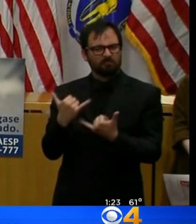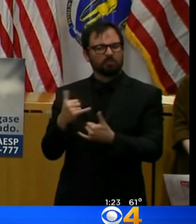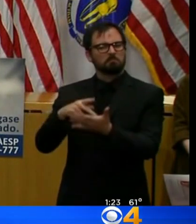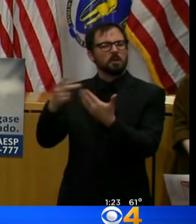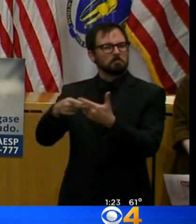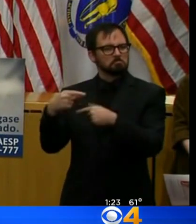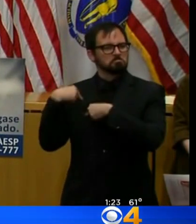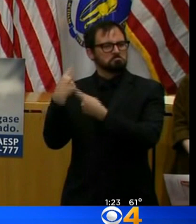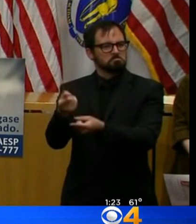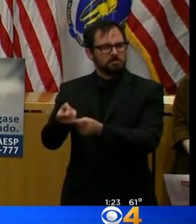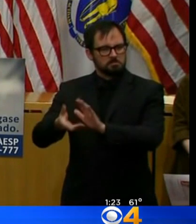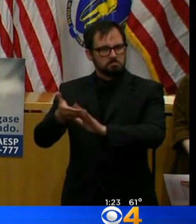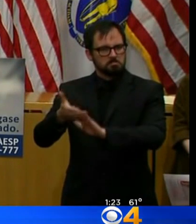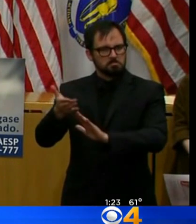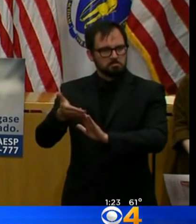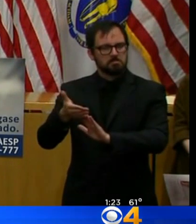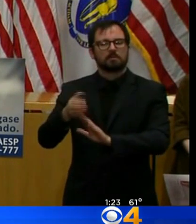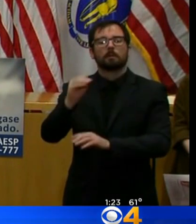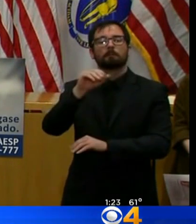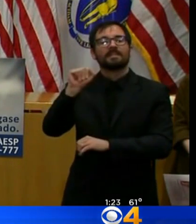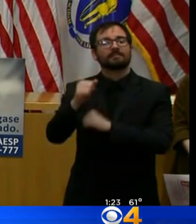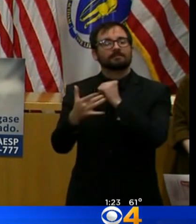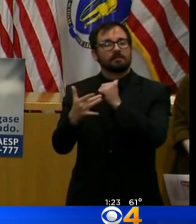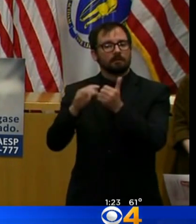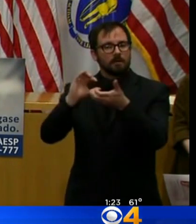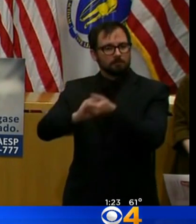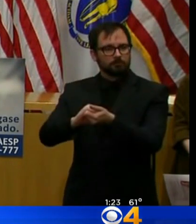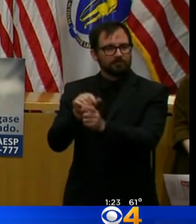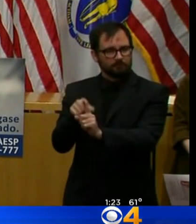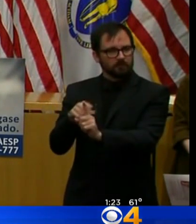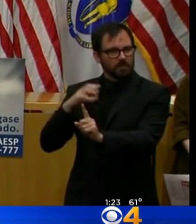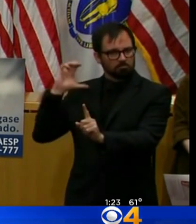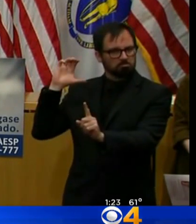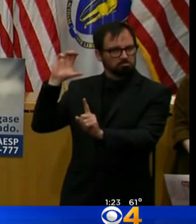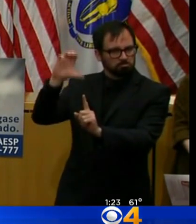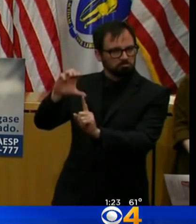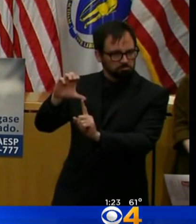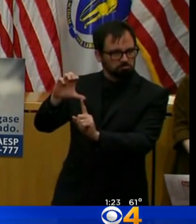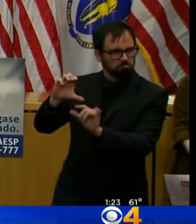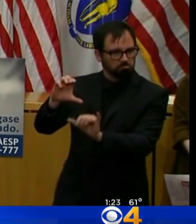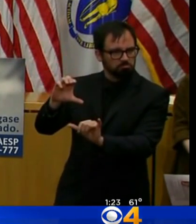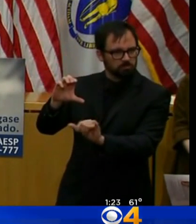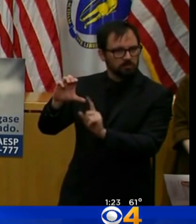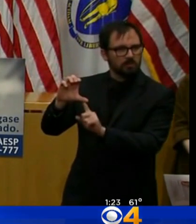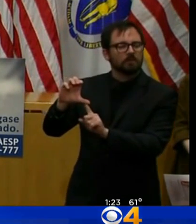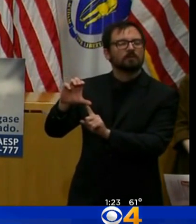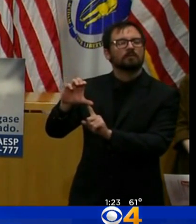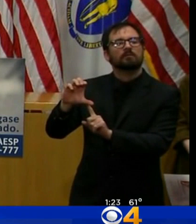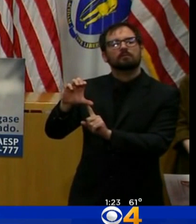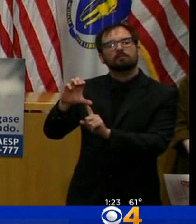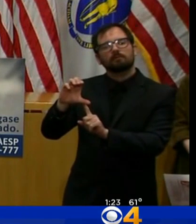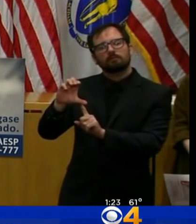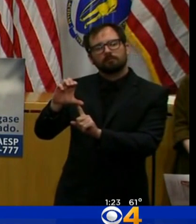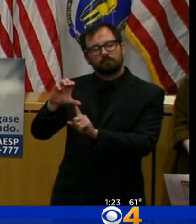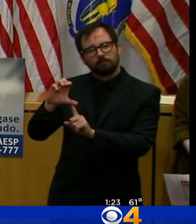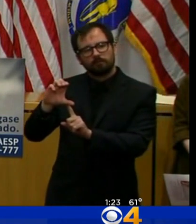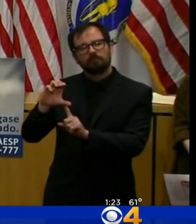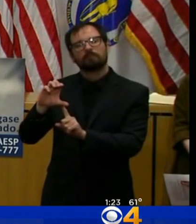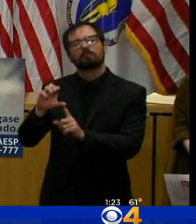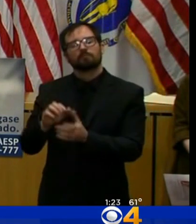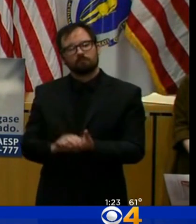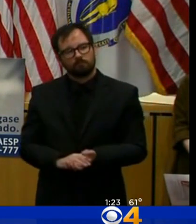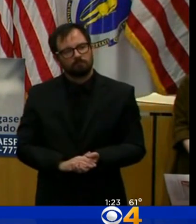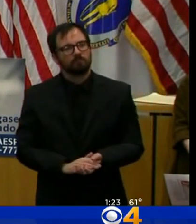Collaborative and the Advanced Functional Fabrics of America. The Board and Investment Committee of the Mass Life Science